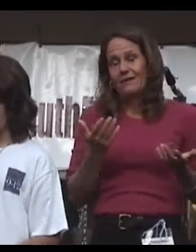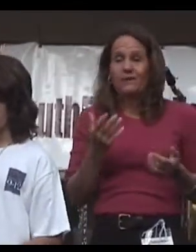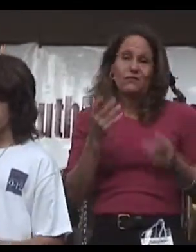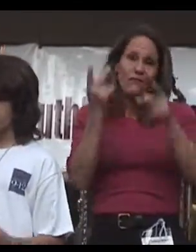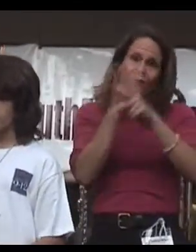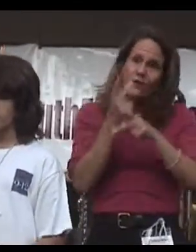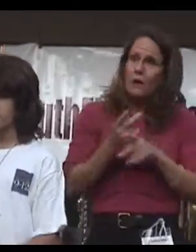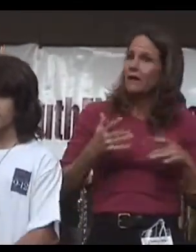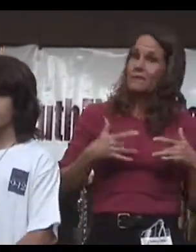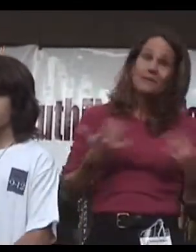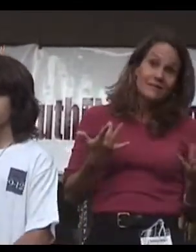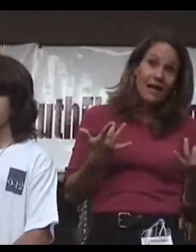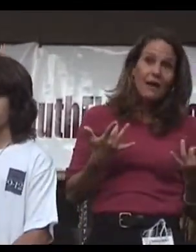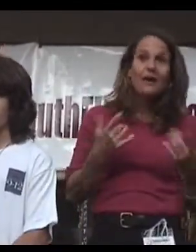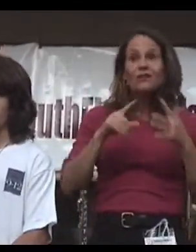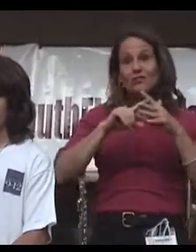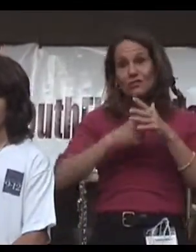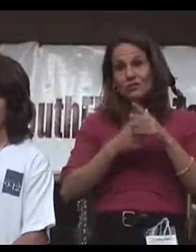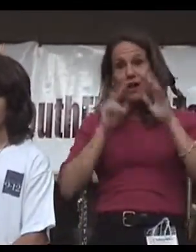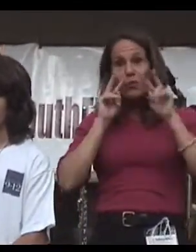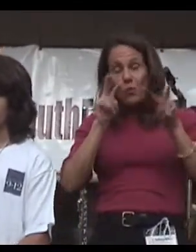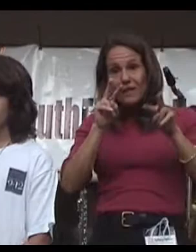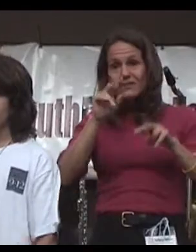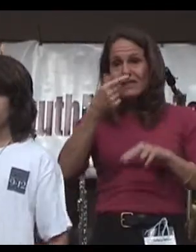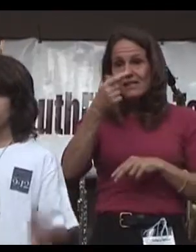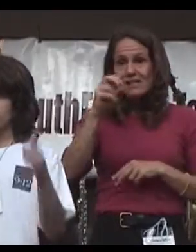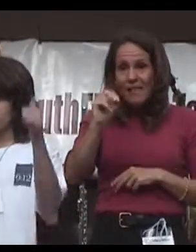figure out what it's about. So I started watching Glenn Beck.